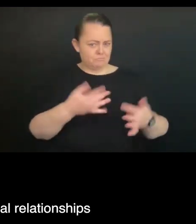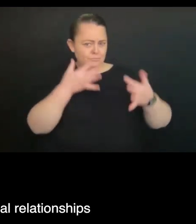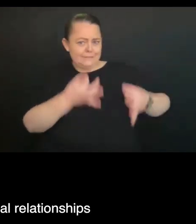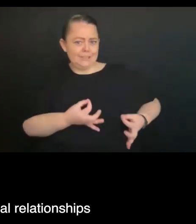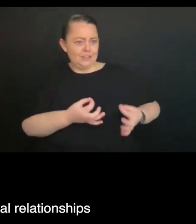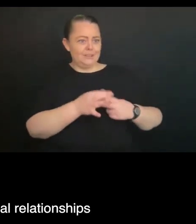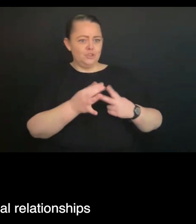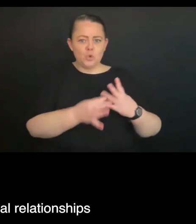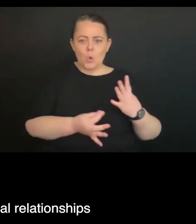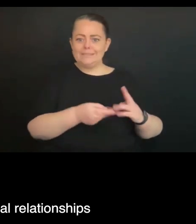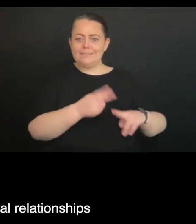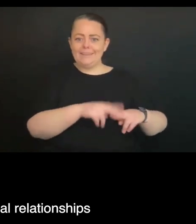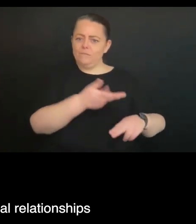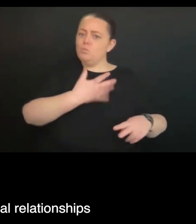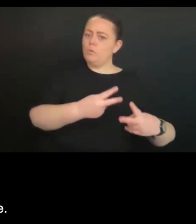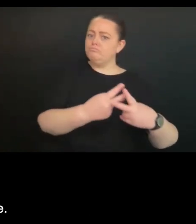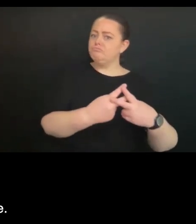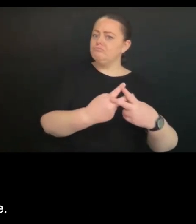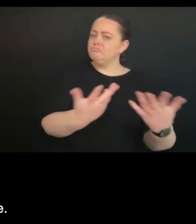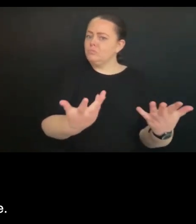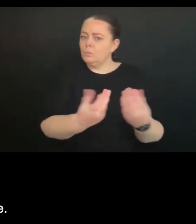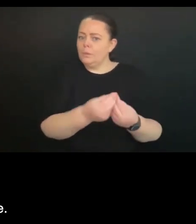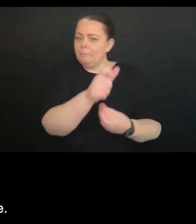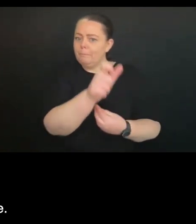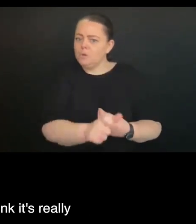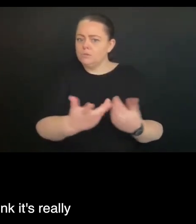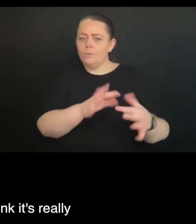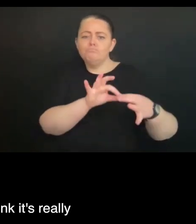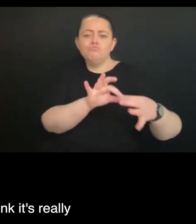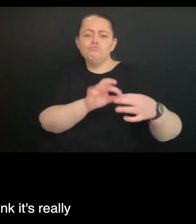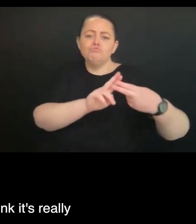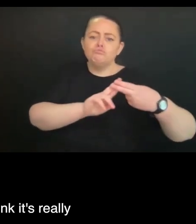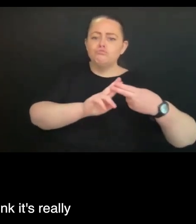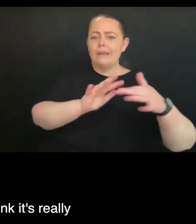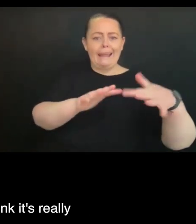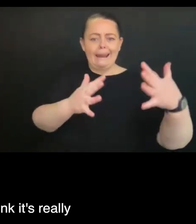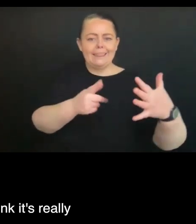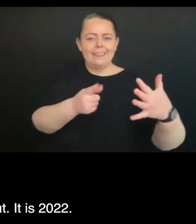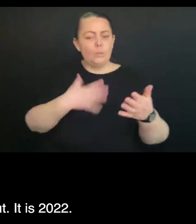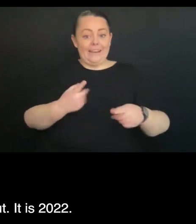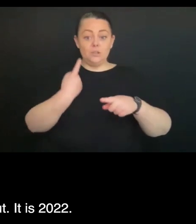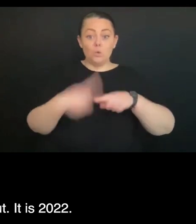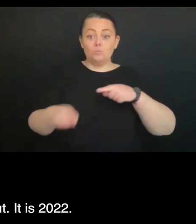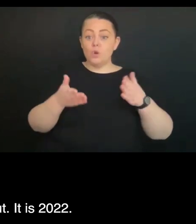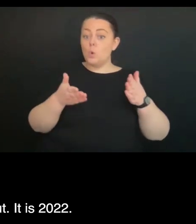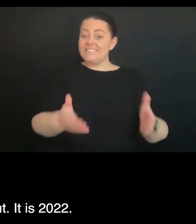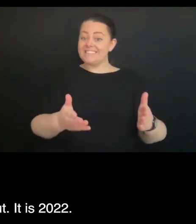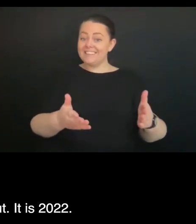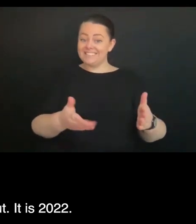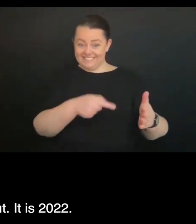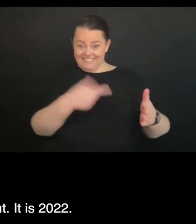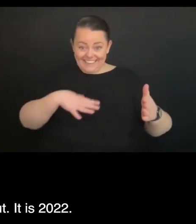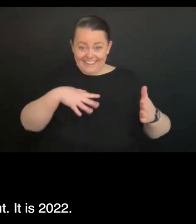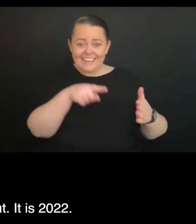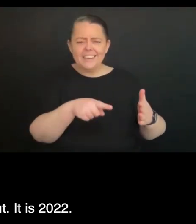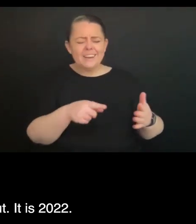relationships of their own choice. Consent's key to this, but I think it's really important that if we do call it out,